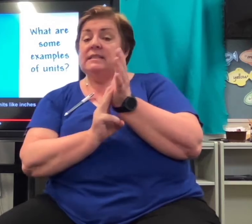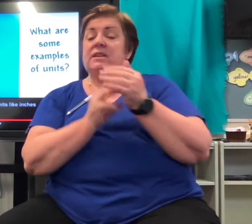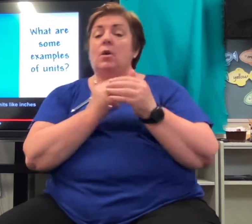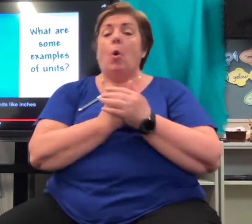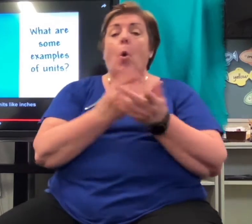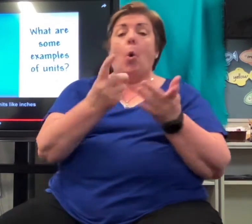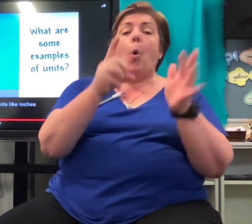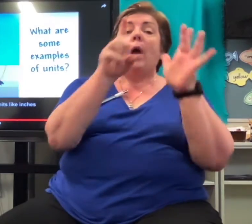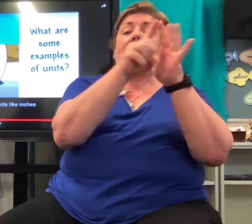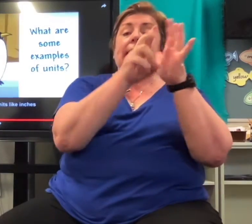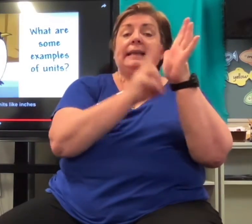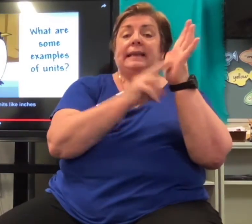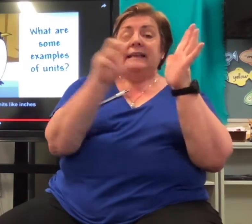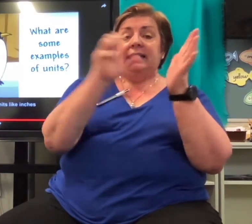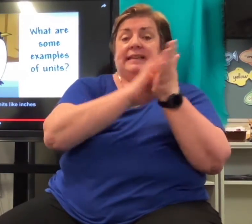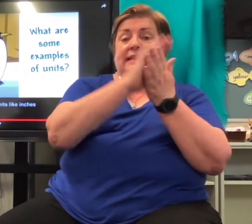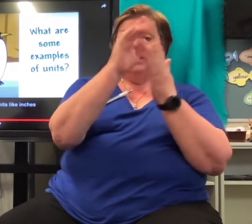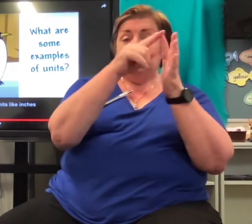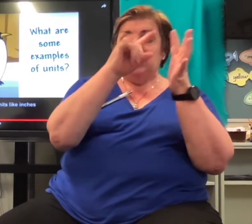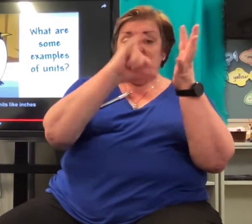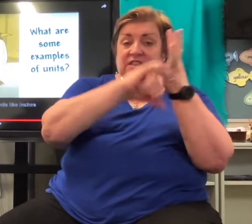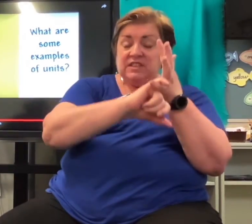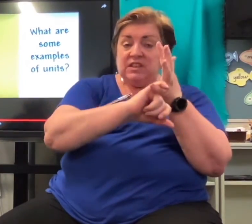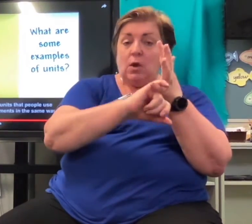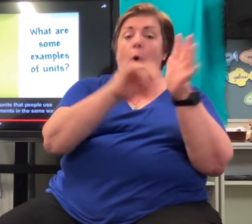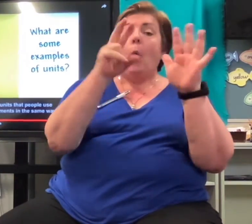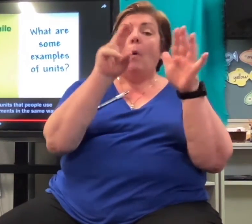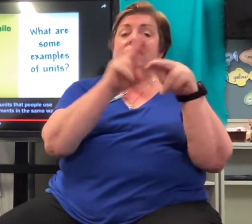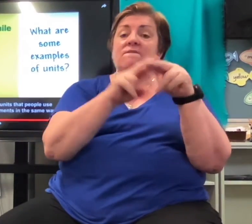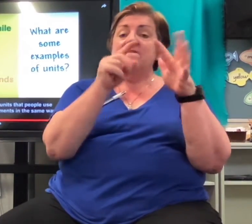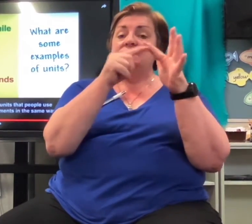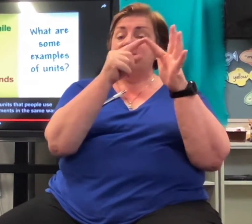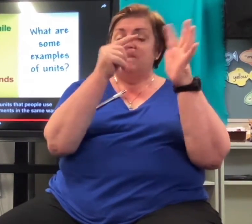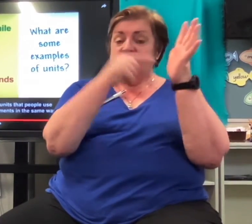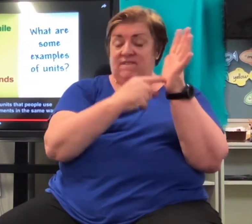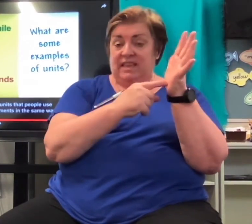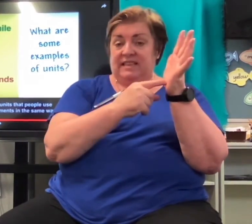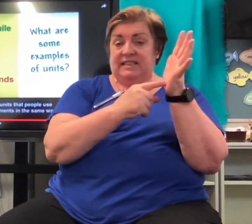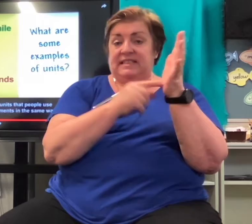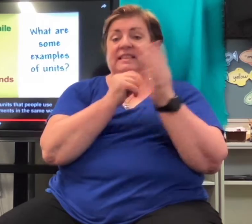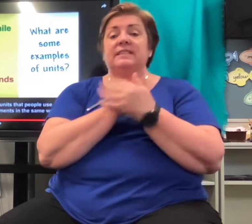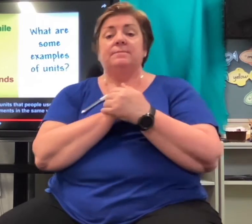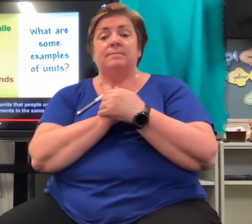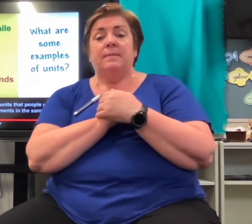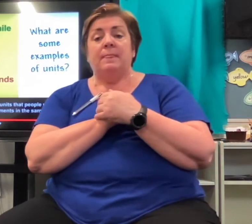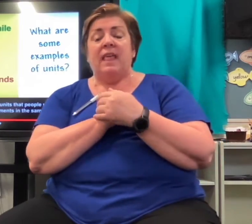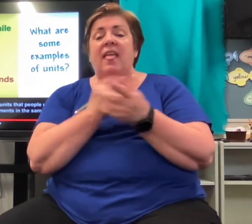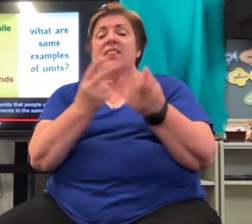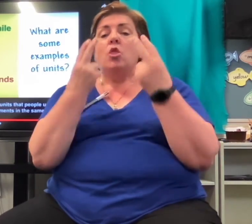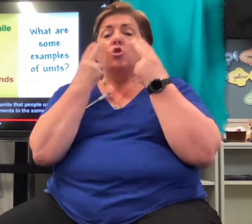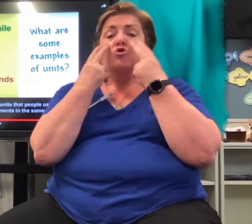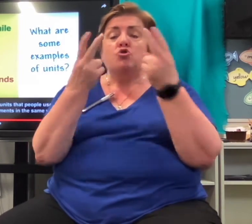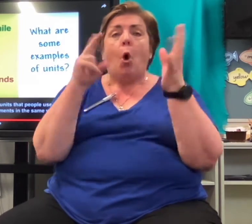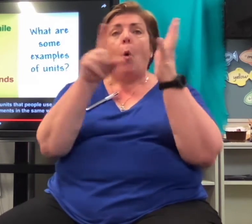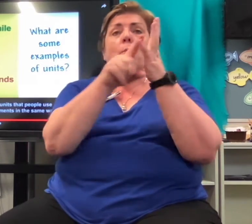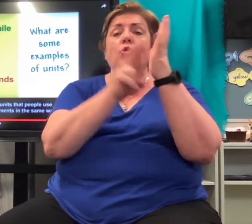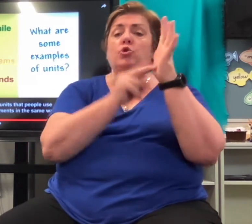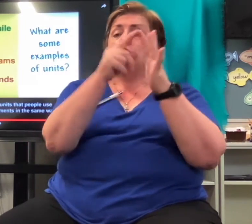inches or feet. Standard units are common units that people use so they can describe